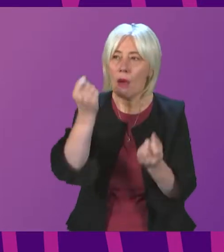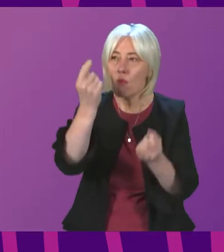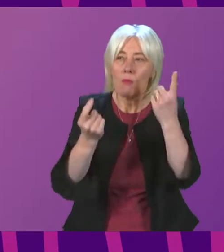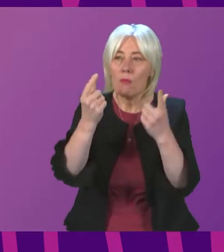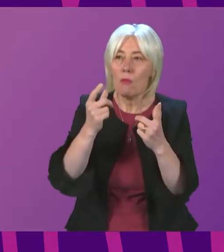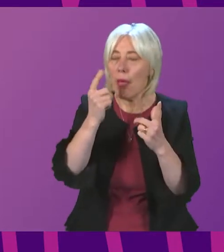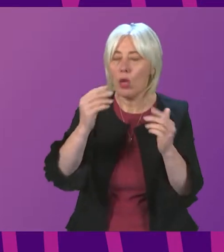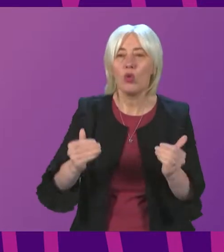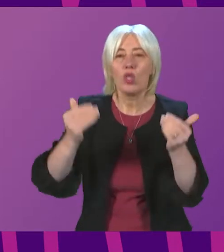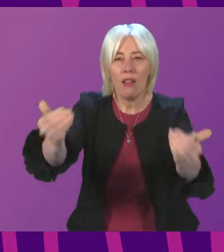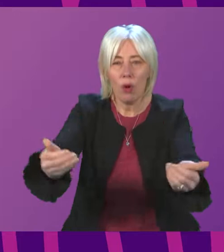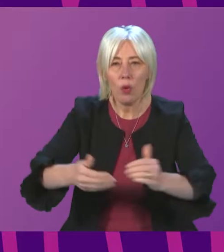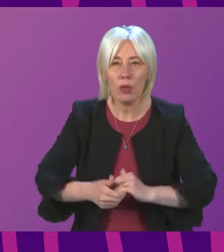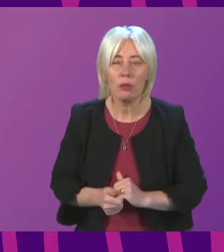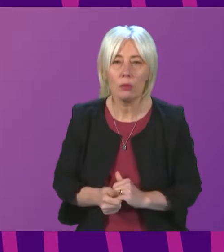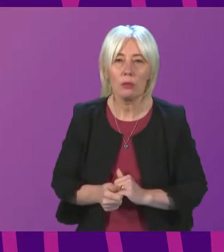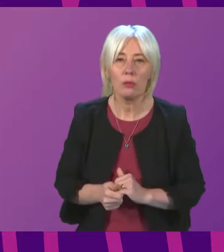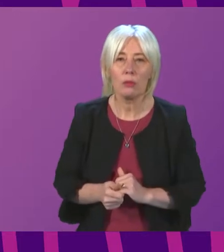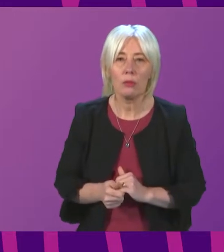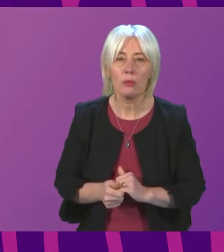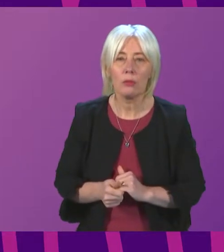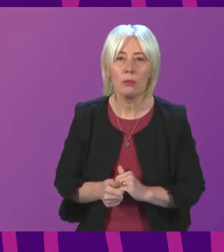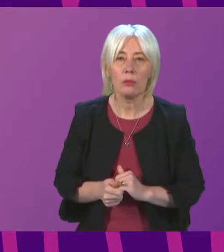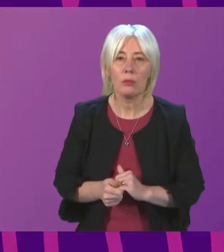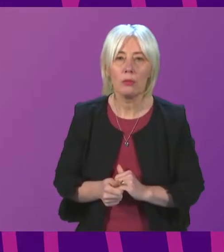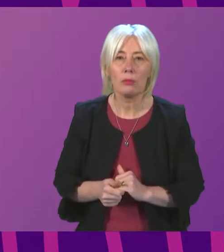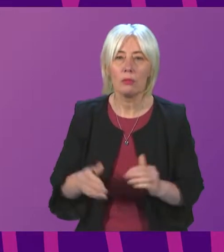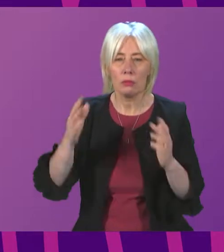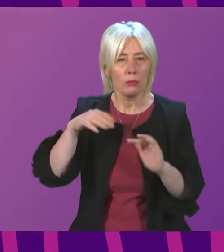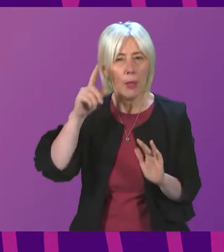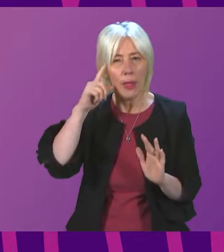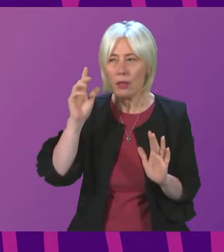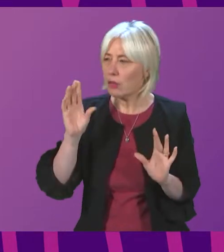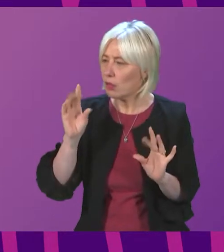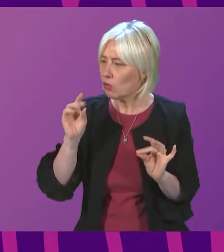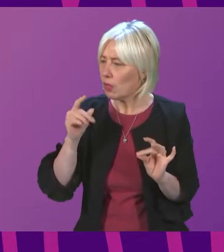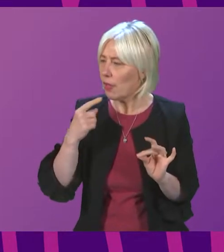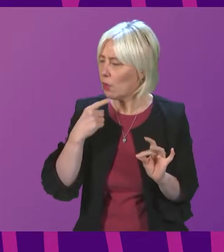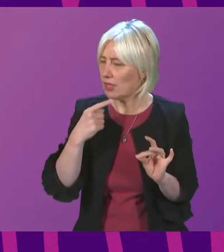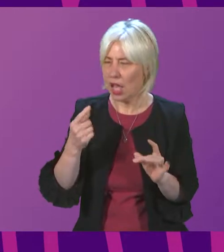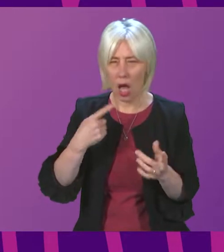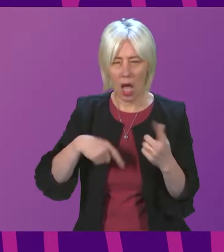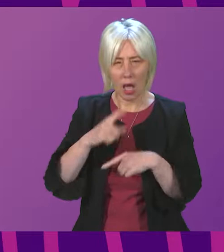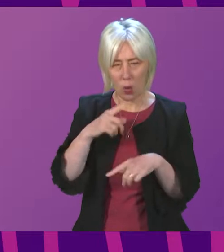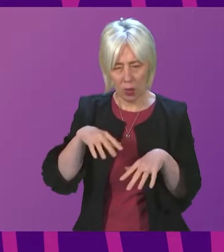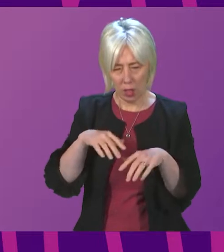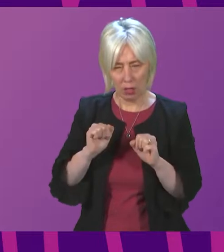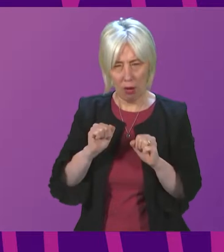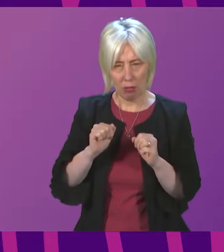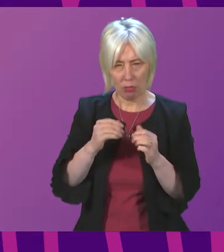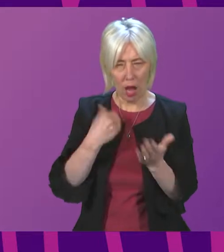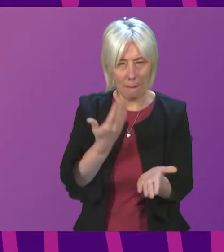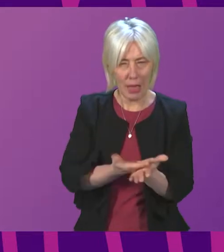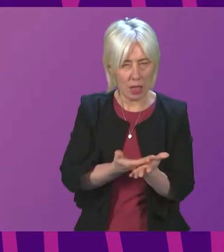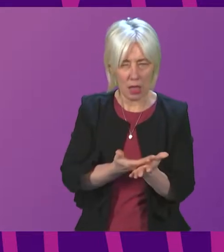uh thereafter i think that's right i was almost going to say are we able to initiate bills but i don't think we